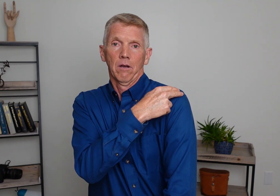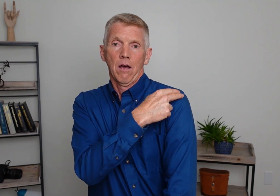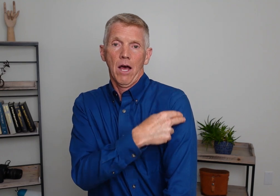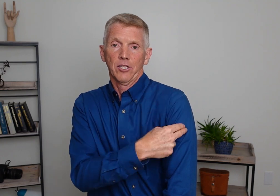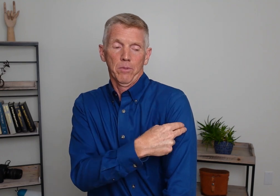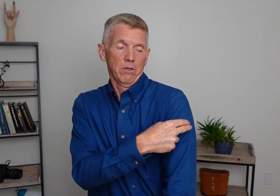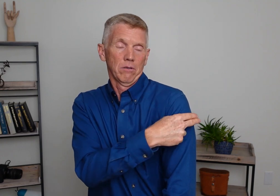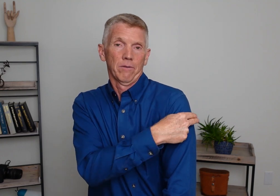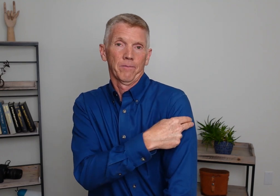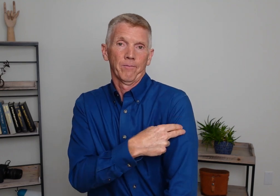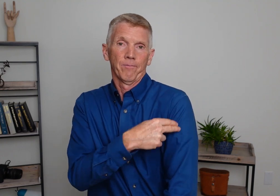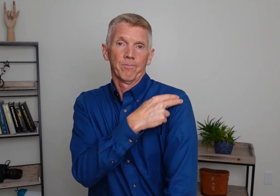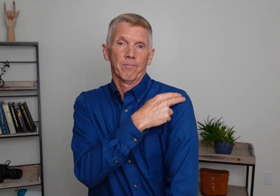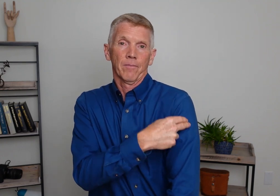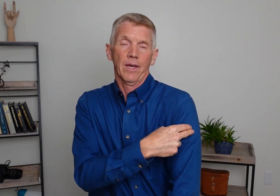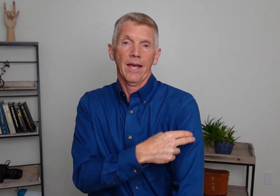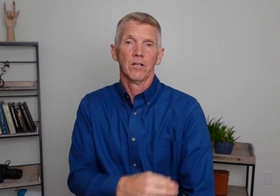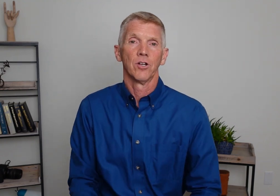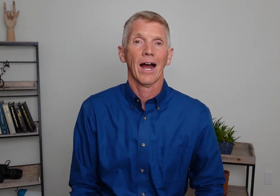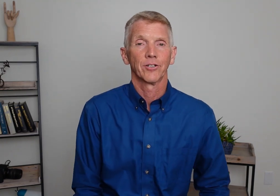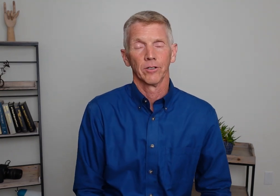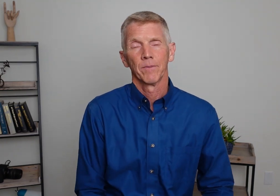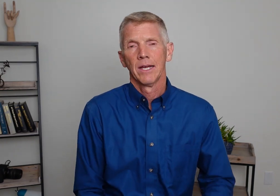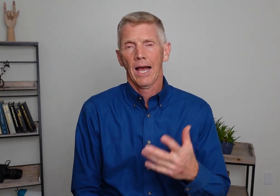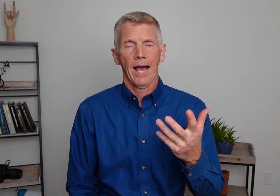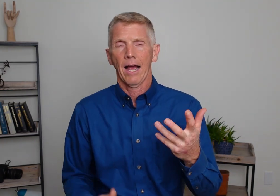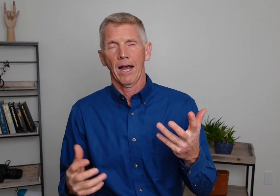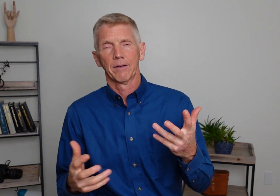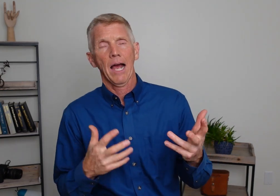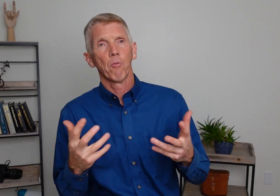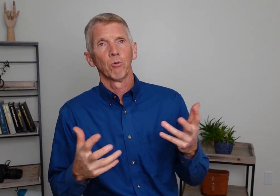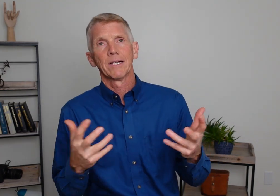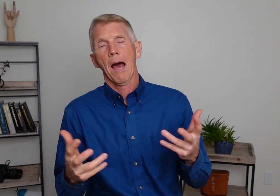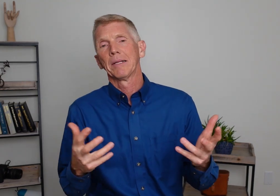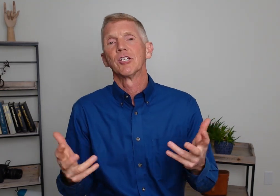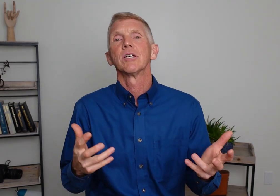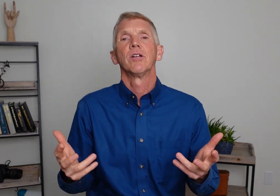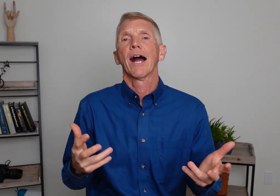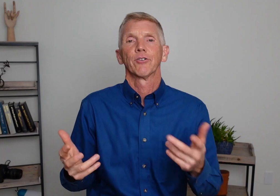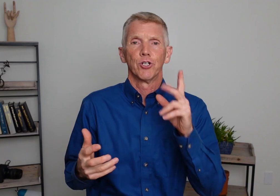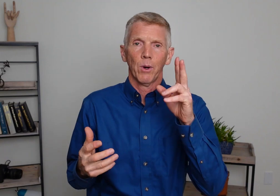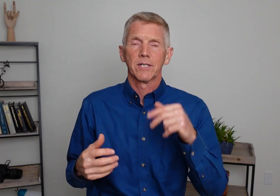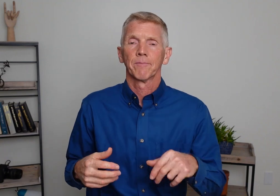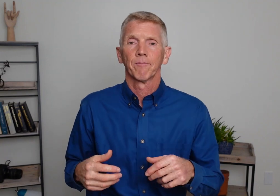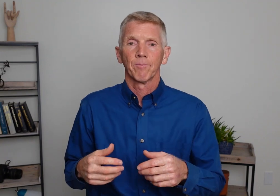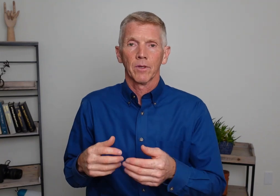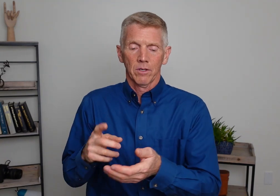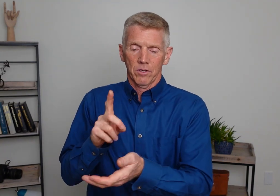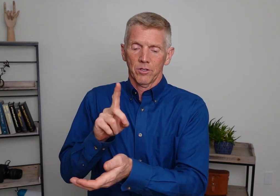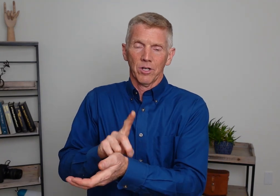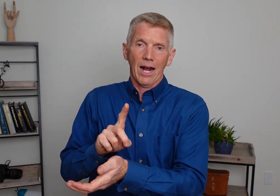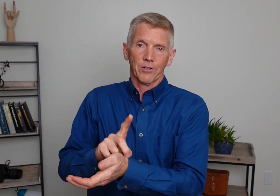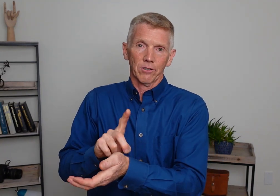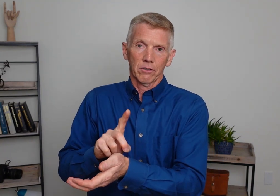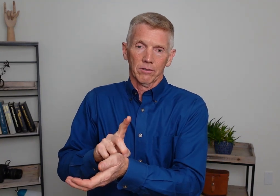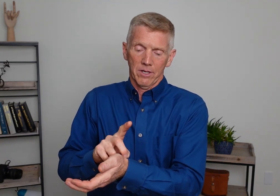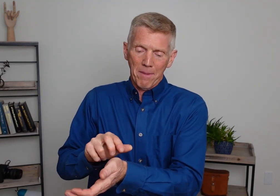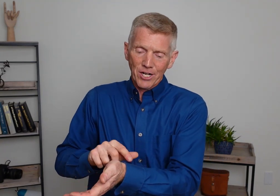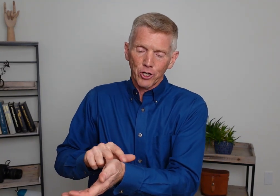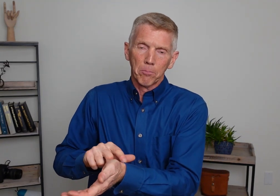Hospital. Okay. Doctor. I can't more really commonly see doctor two ways. Doctor. Imagine your